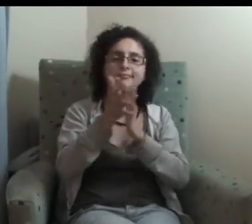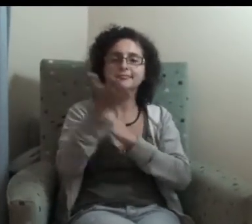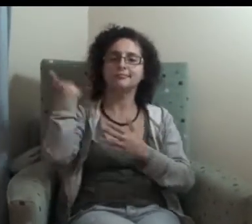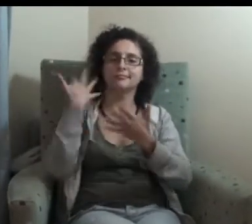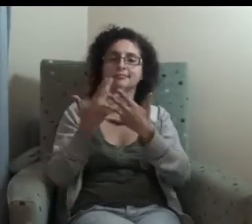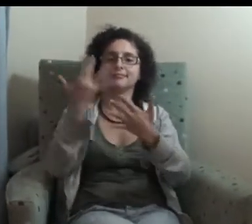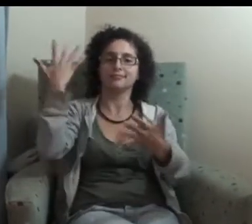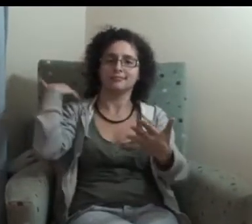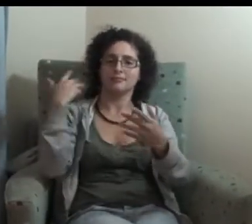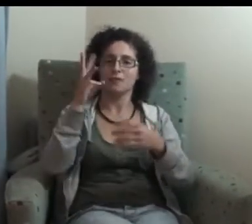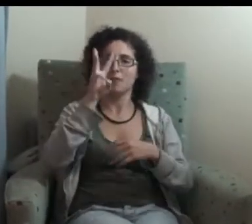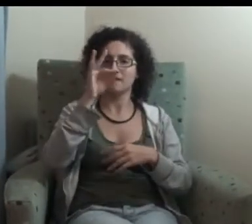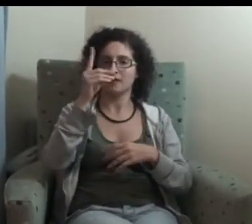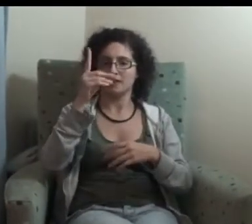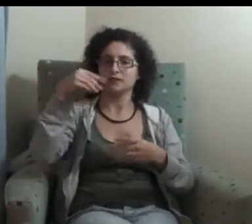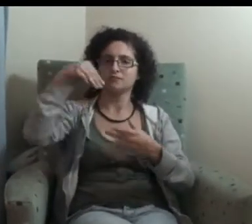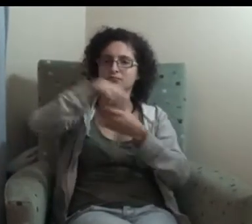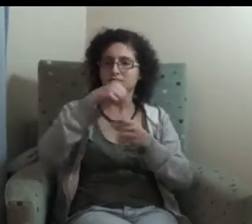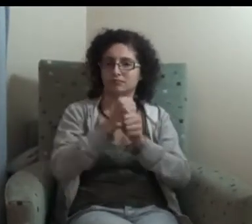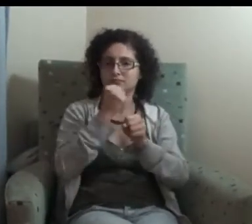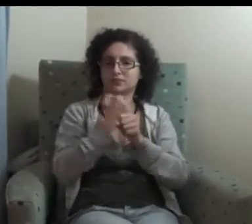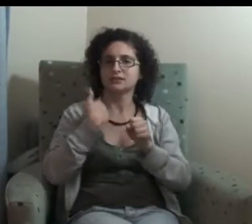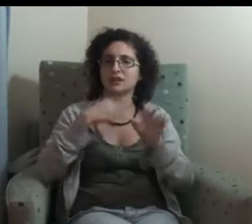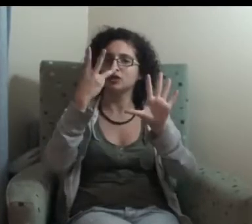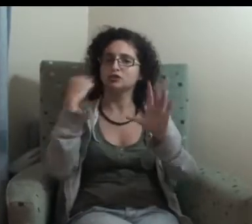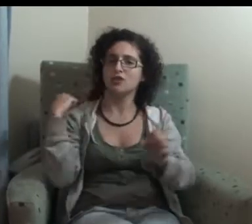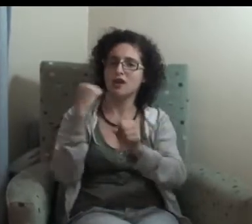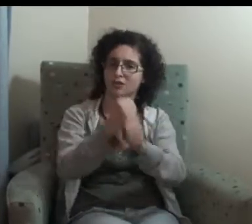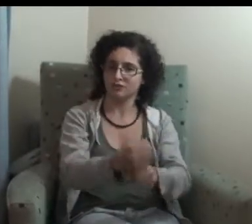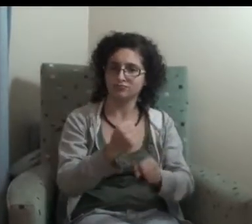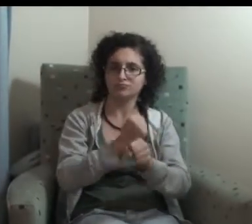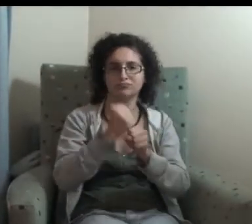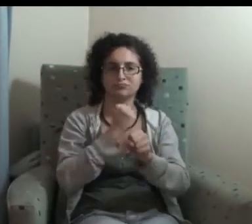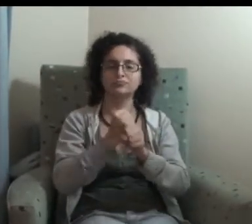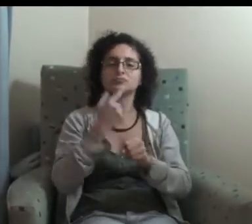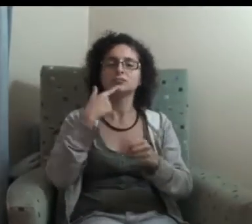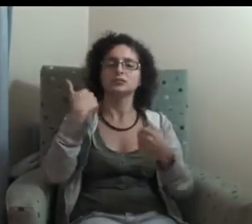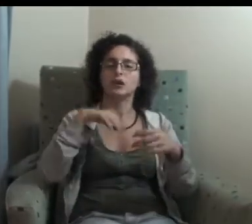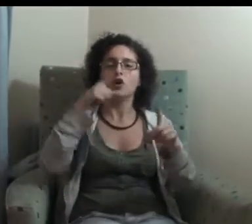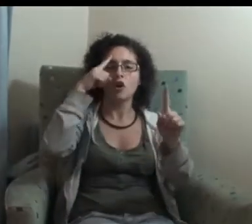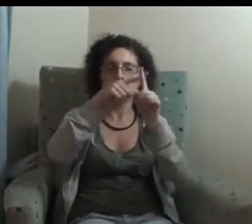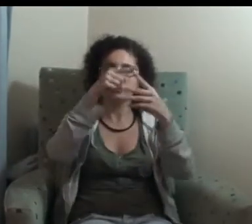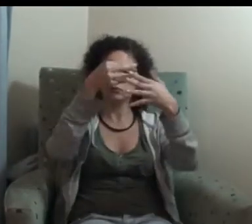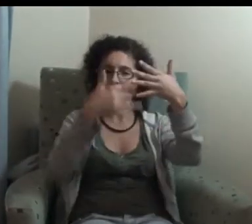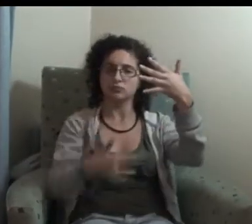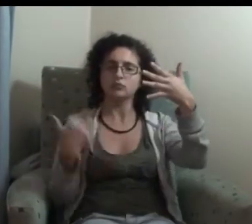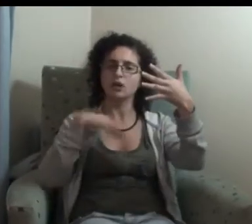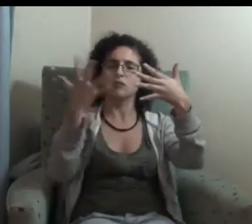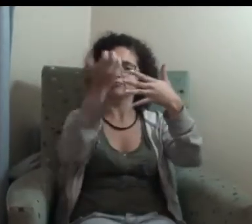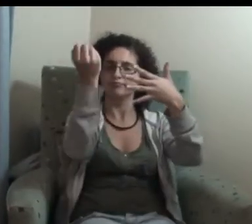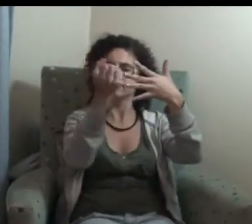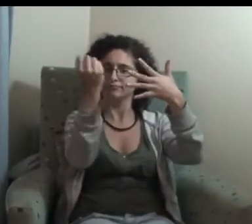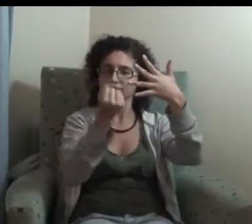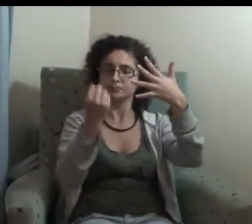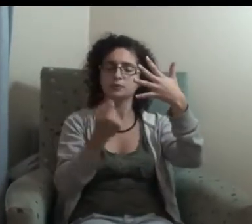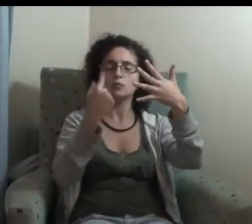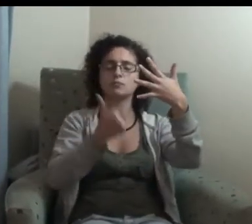super franchises wear. He's right, Bill Wax has done it as grey as well. He didn't get to the level of that colour off, I think he's done a good job, I'm